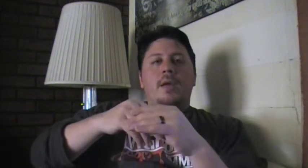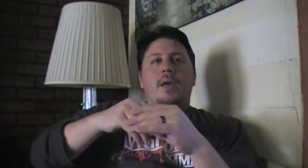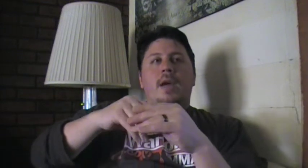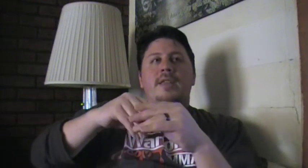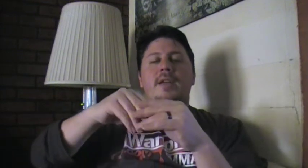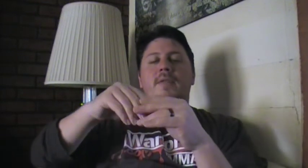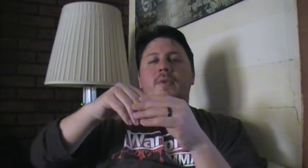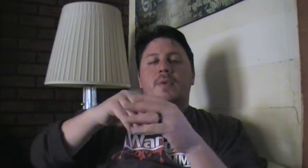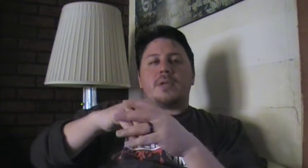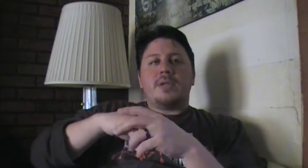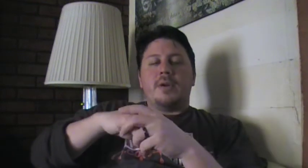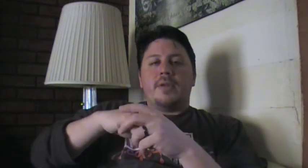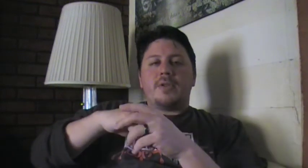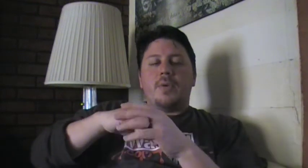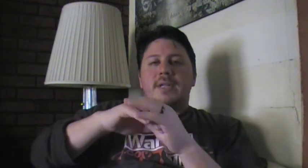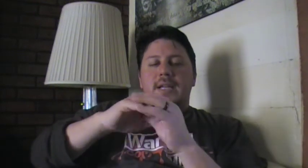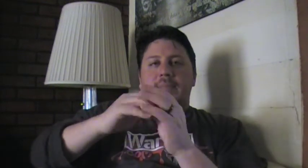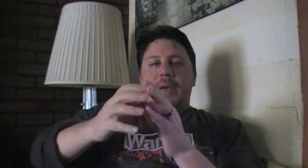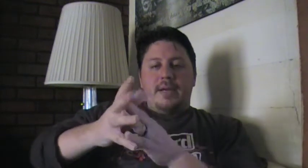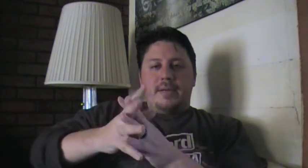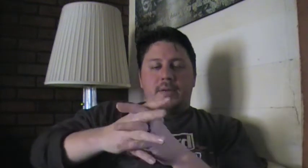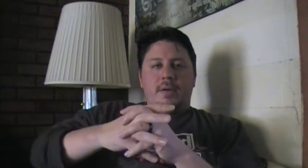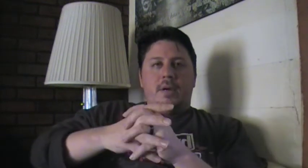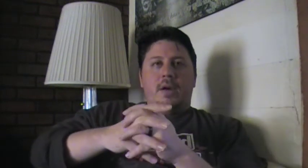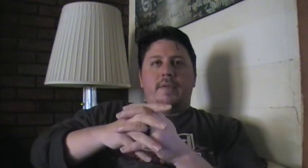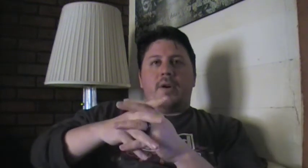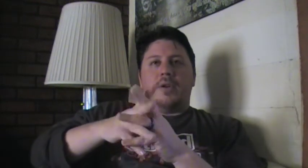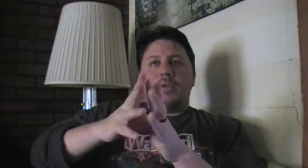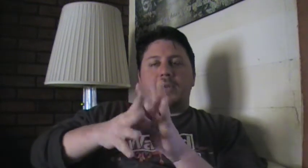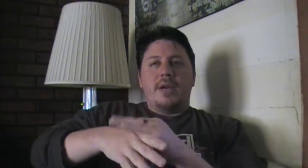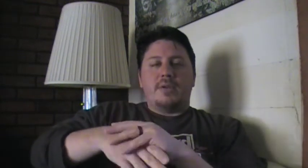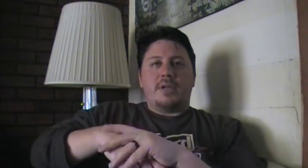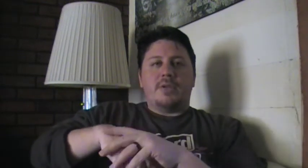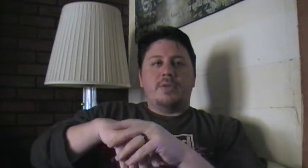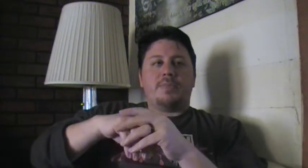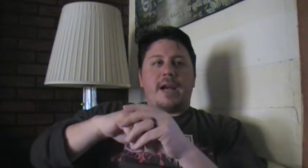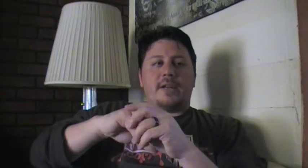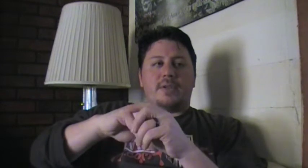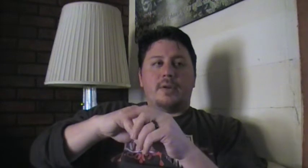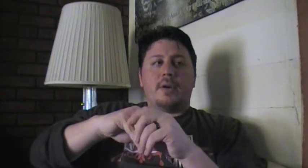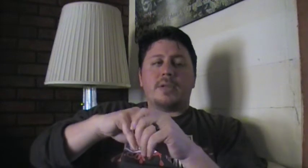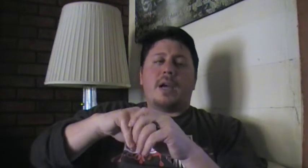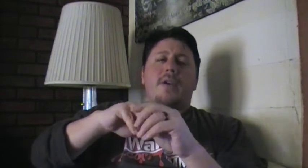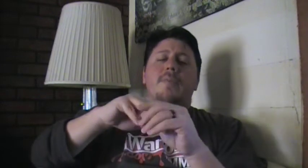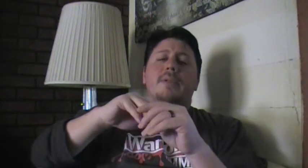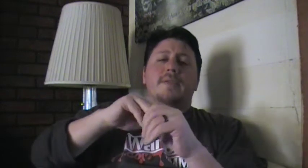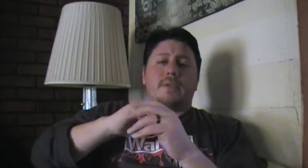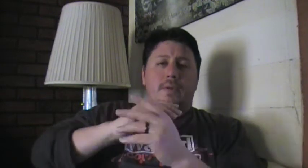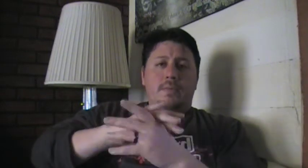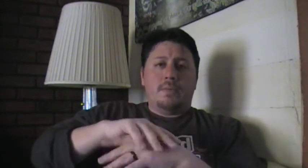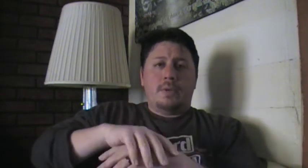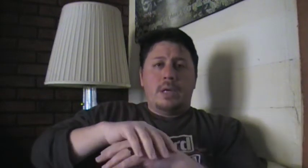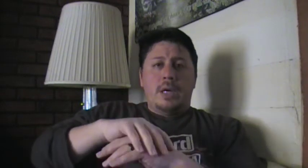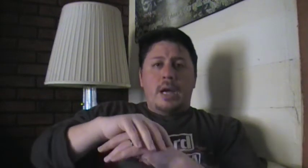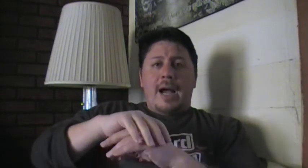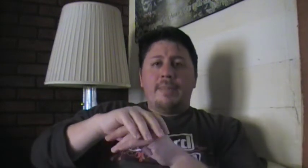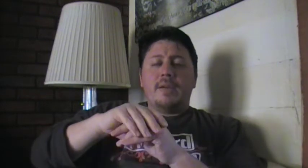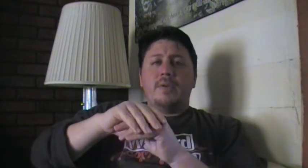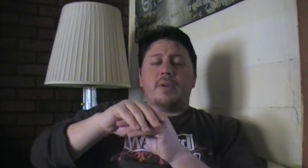And then, of course, there's always that debate of, are you too dangerous because you practice certain arts? I don't believe so. I believe you could